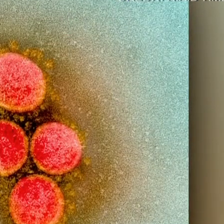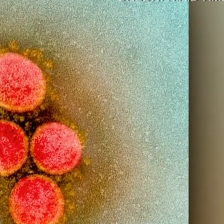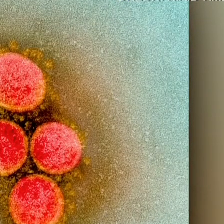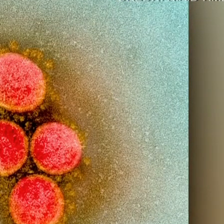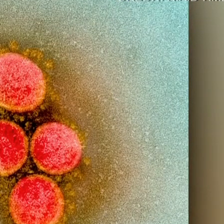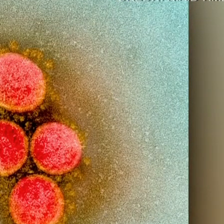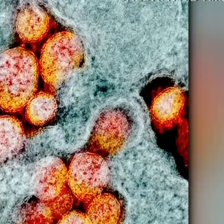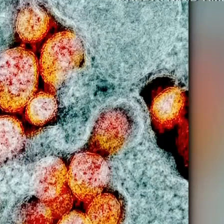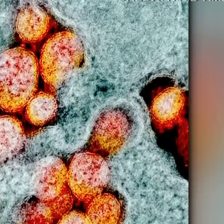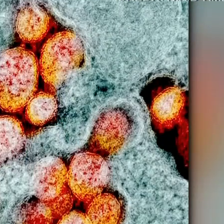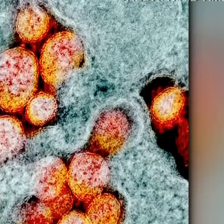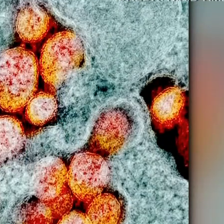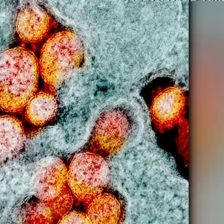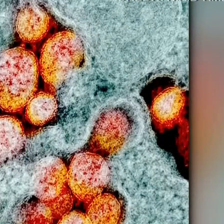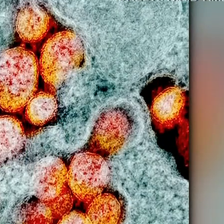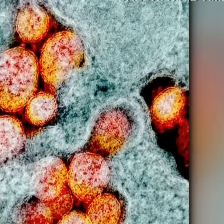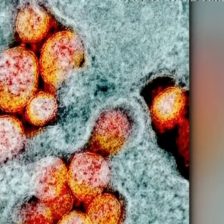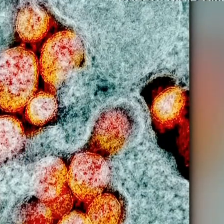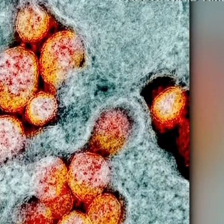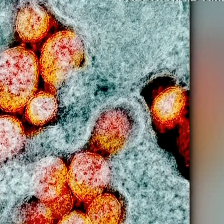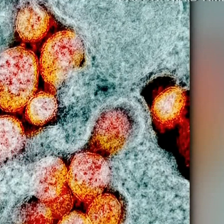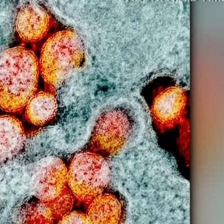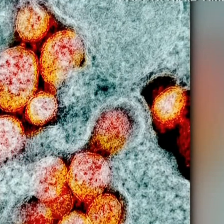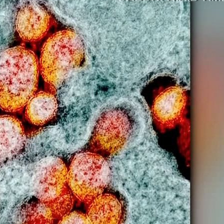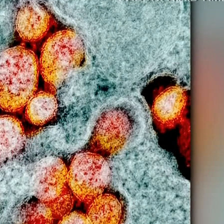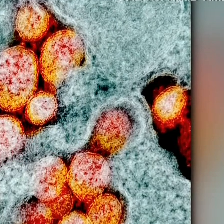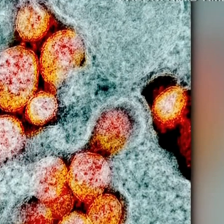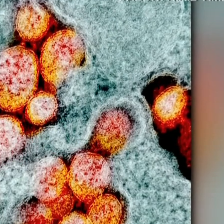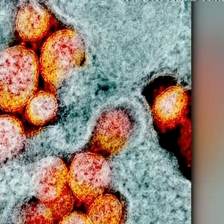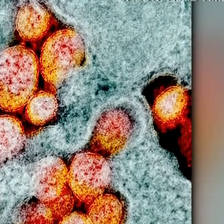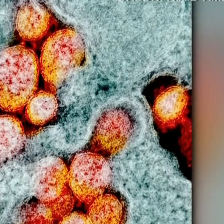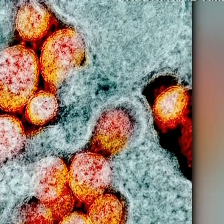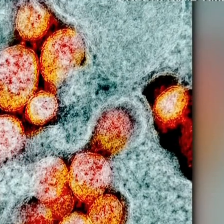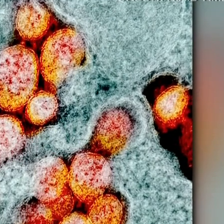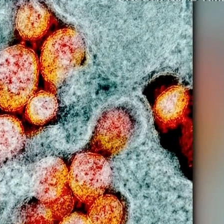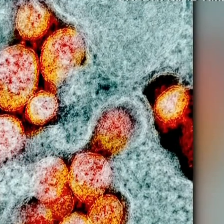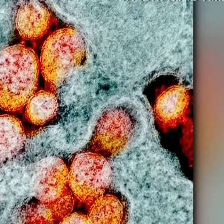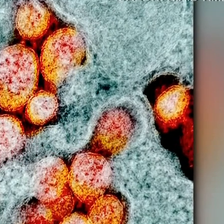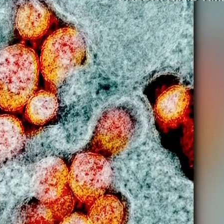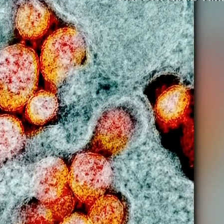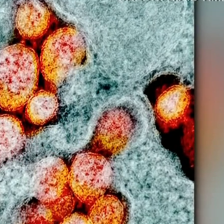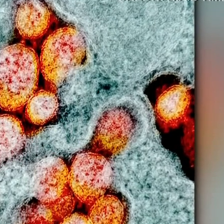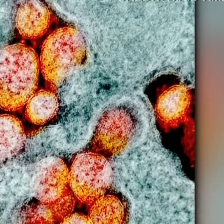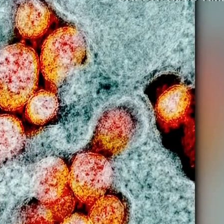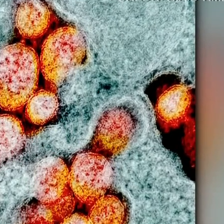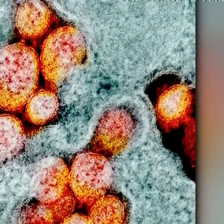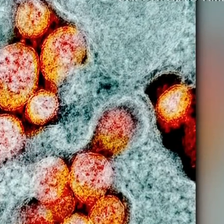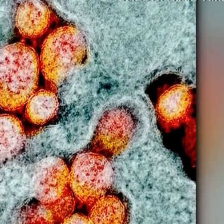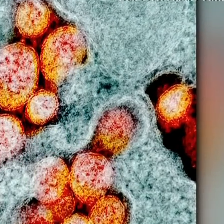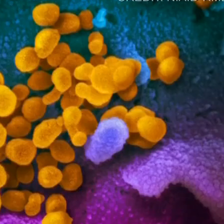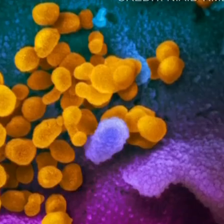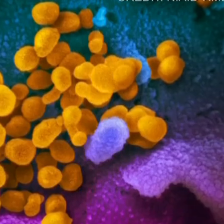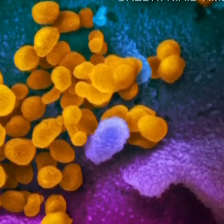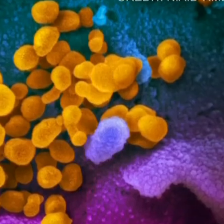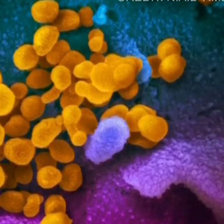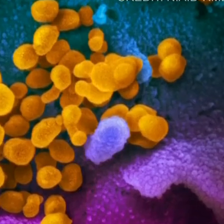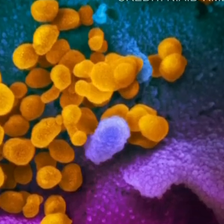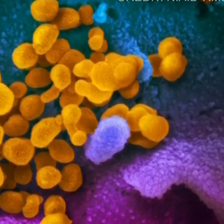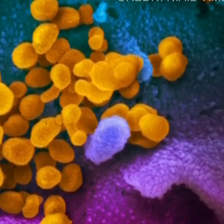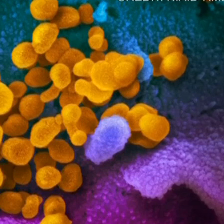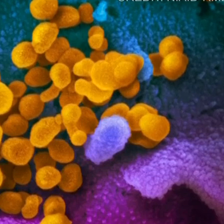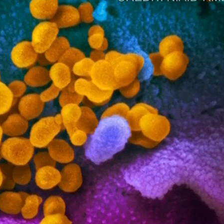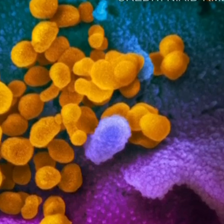351. There were 802 new cases on Wednesday and 609 new cases on Thursday